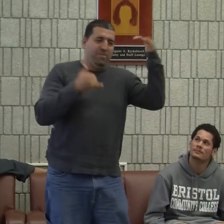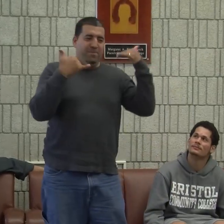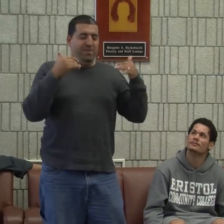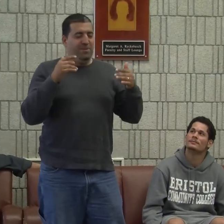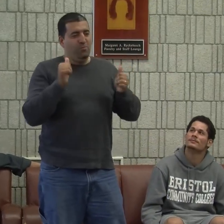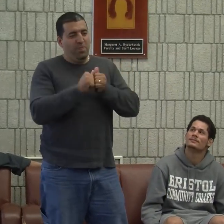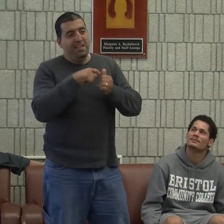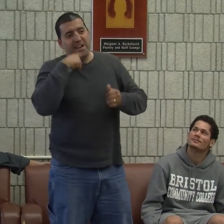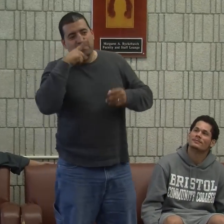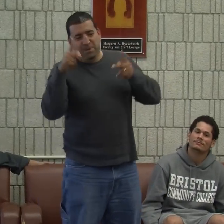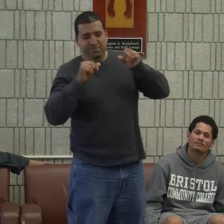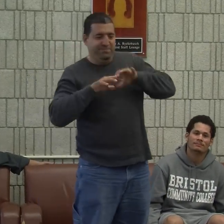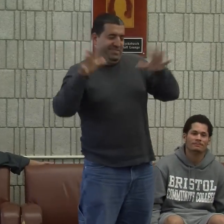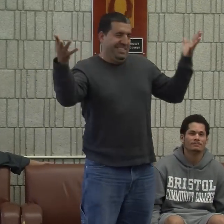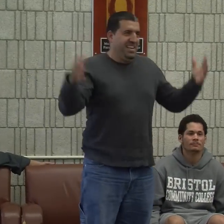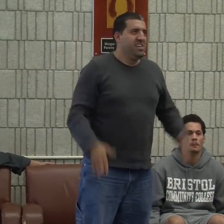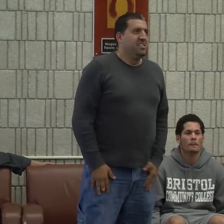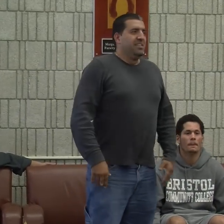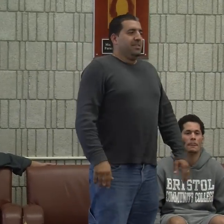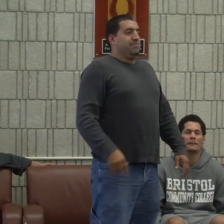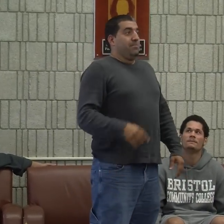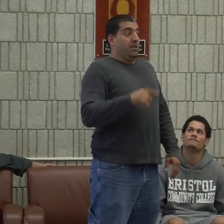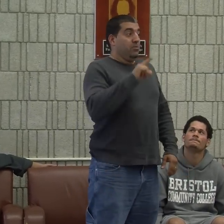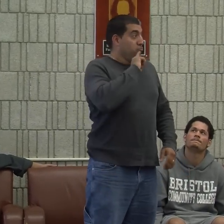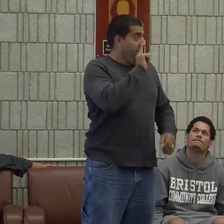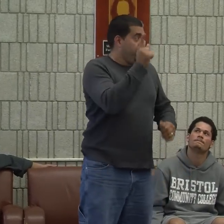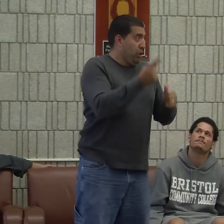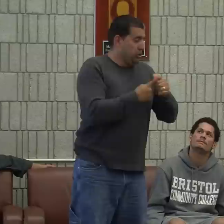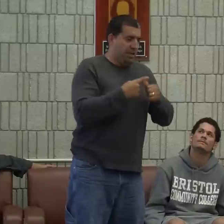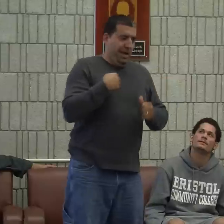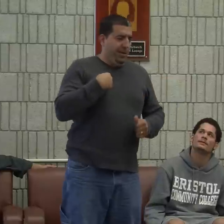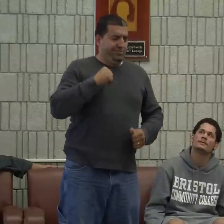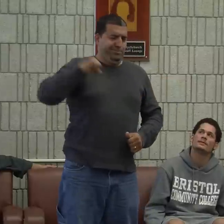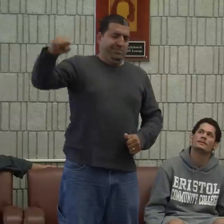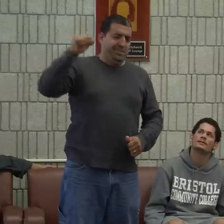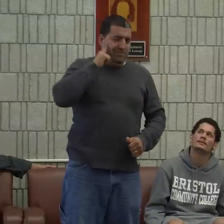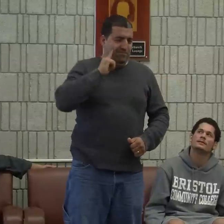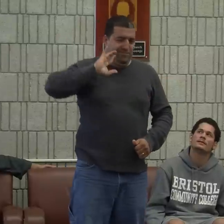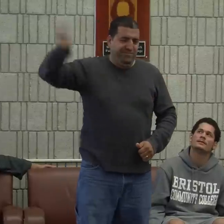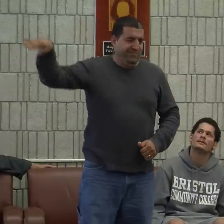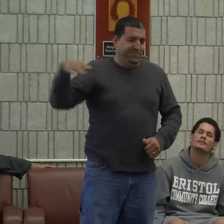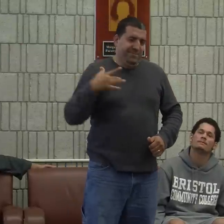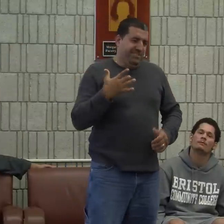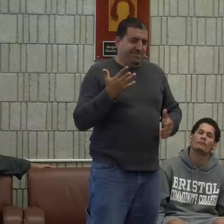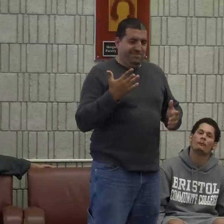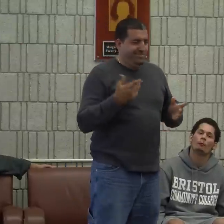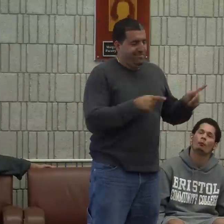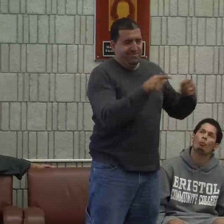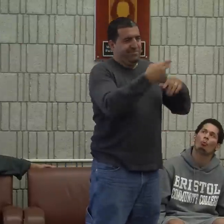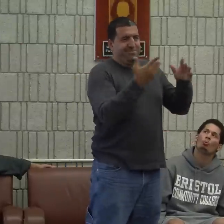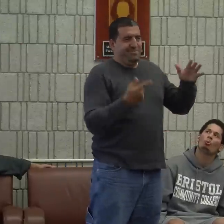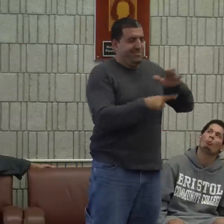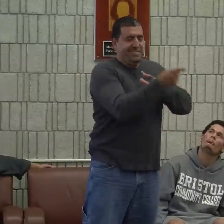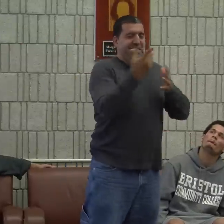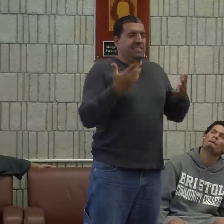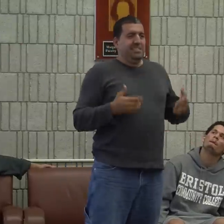I grew up with hearing people all over and really at first I was resistant to a relationship with a deaf person.